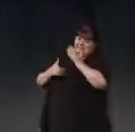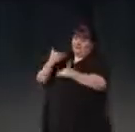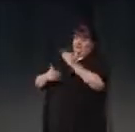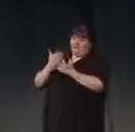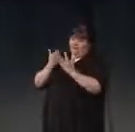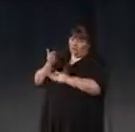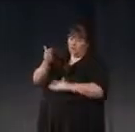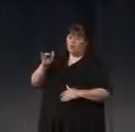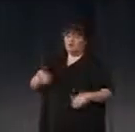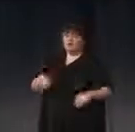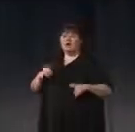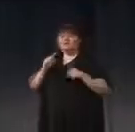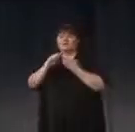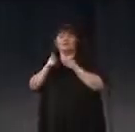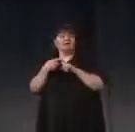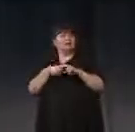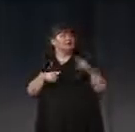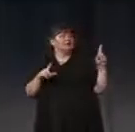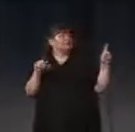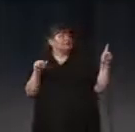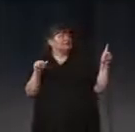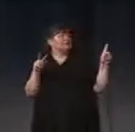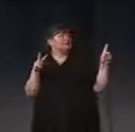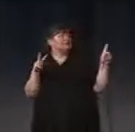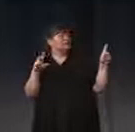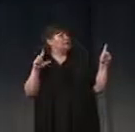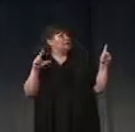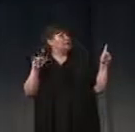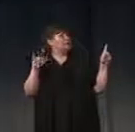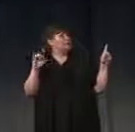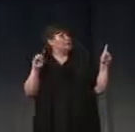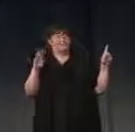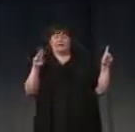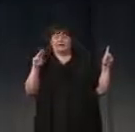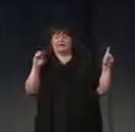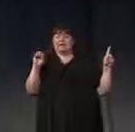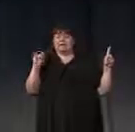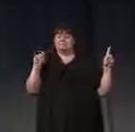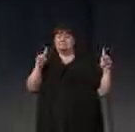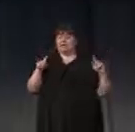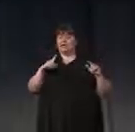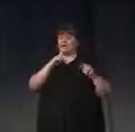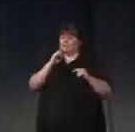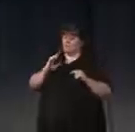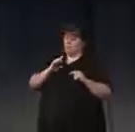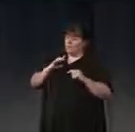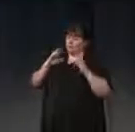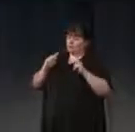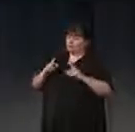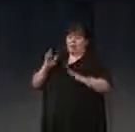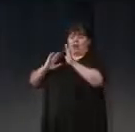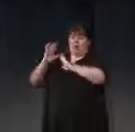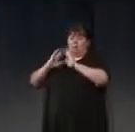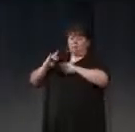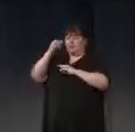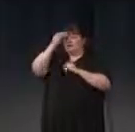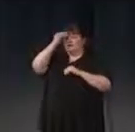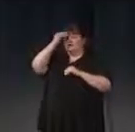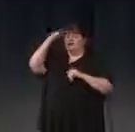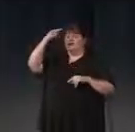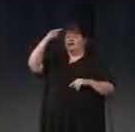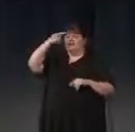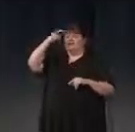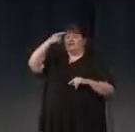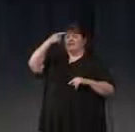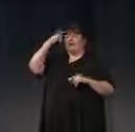this, here's our friend Leibniz, who was probably the first to formalize human reasoning as a symbolic process,